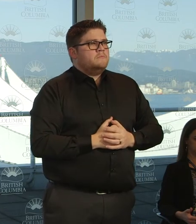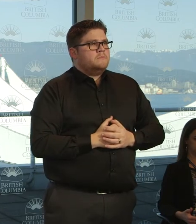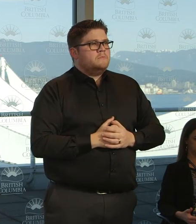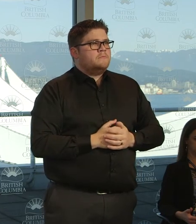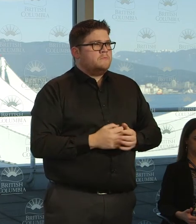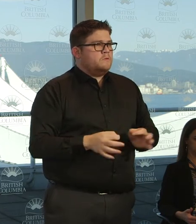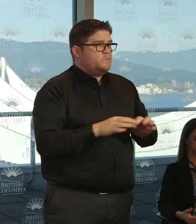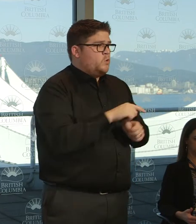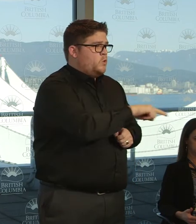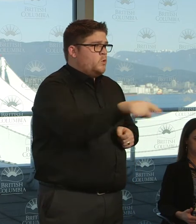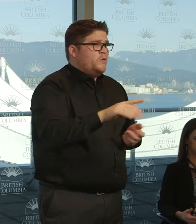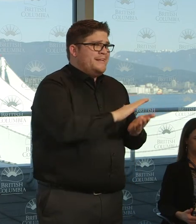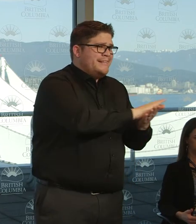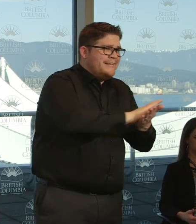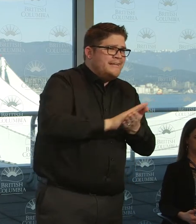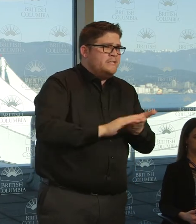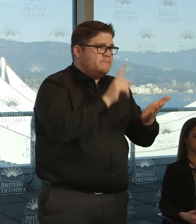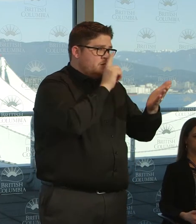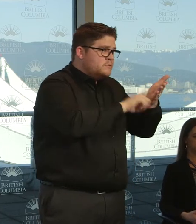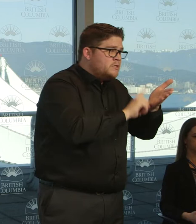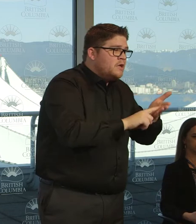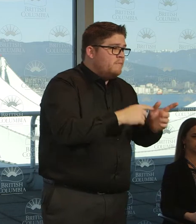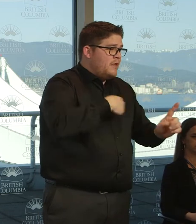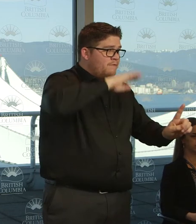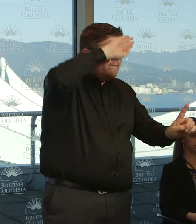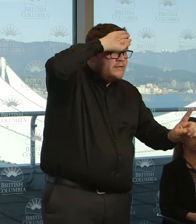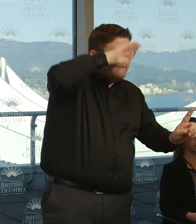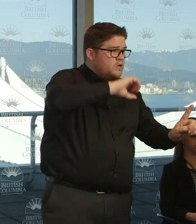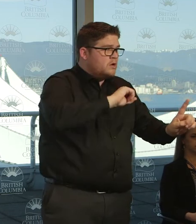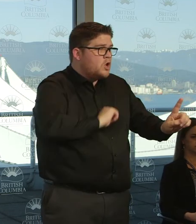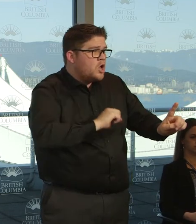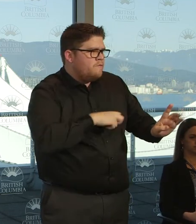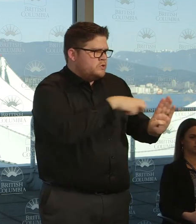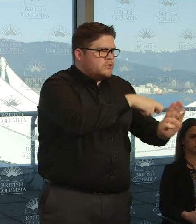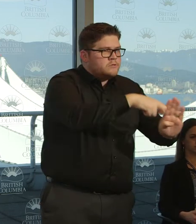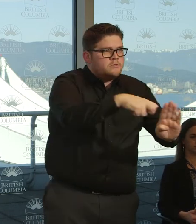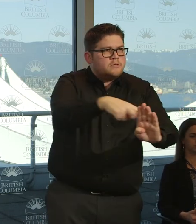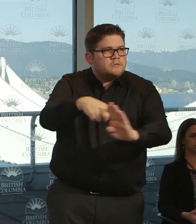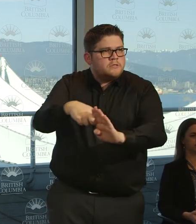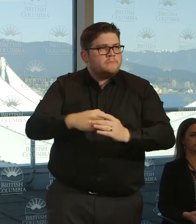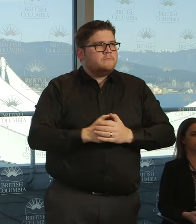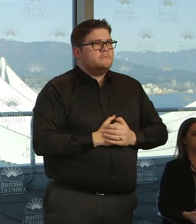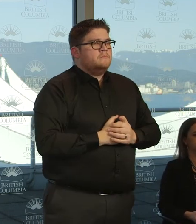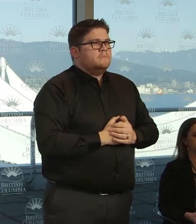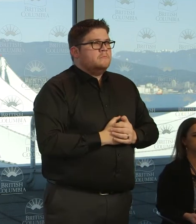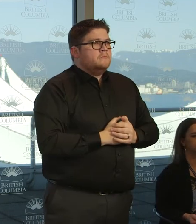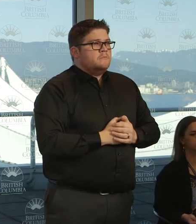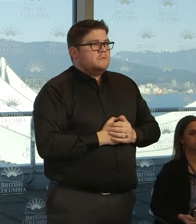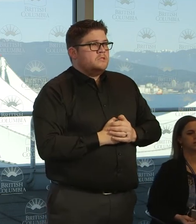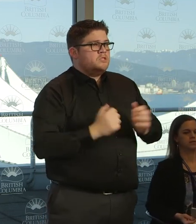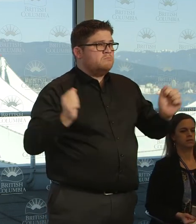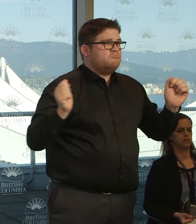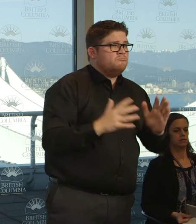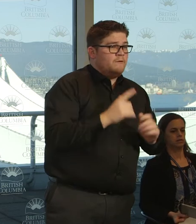like reducing the crowding together of people during drop-offs and